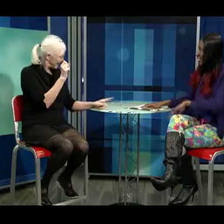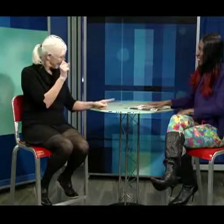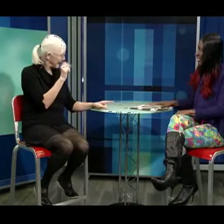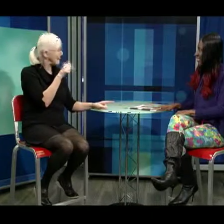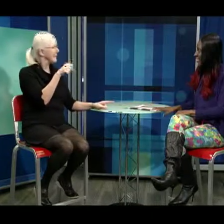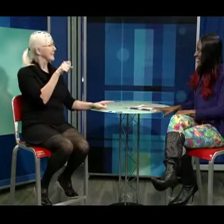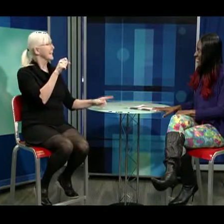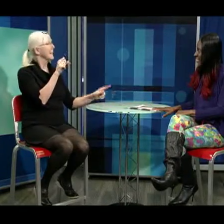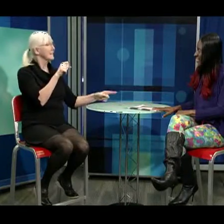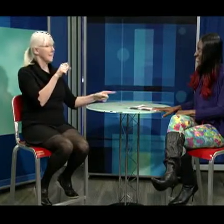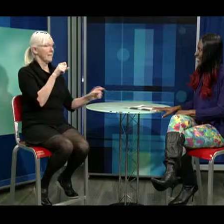It's amazing.